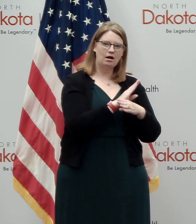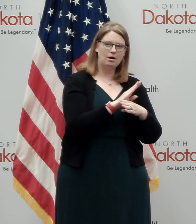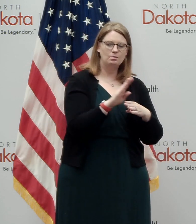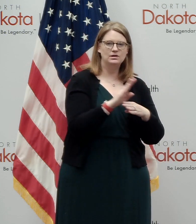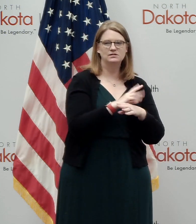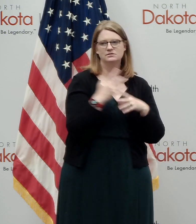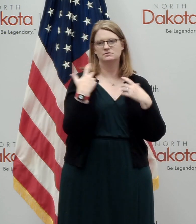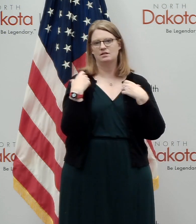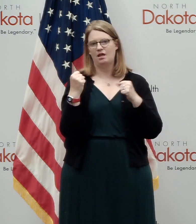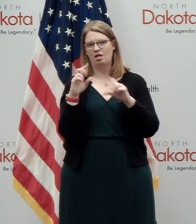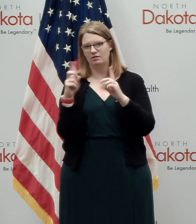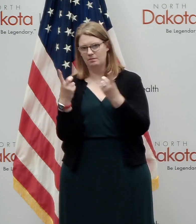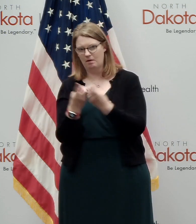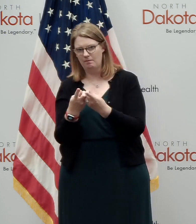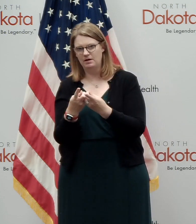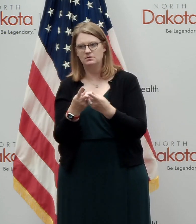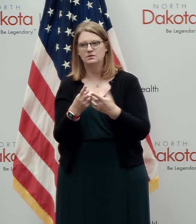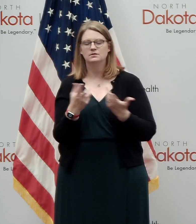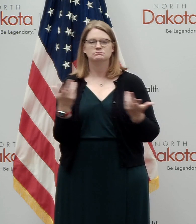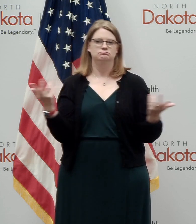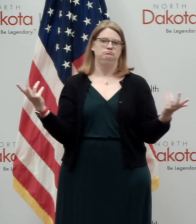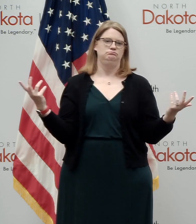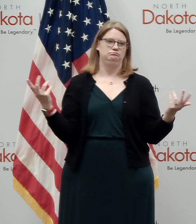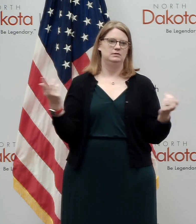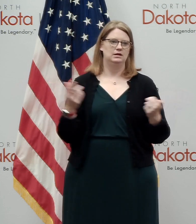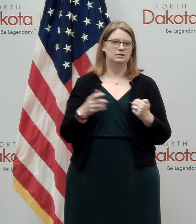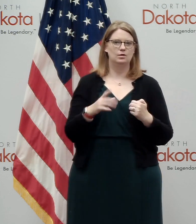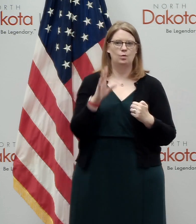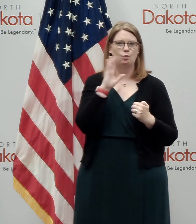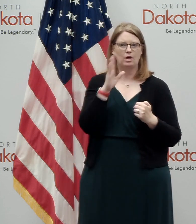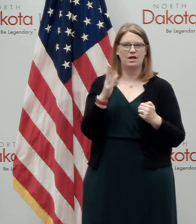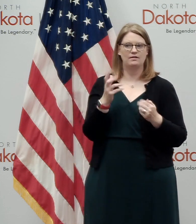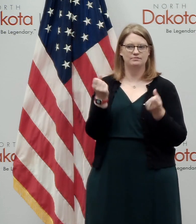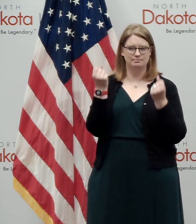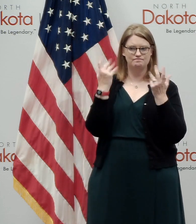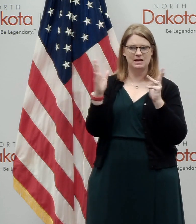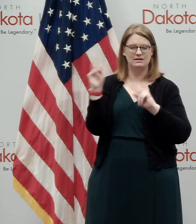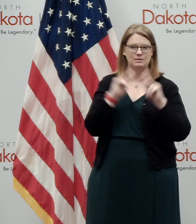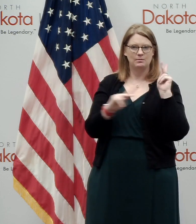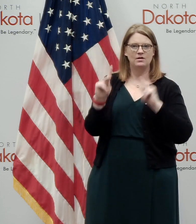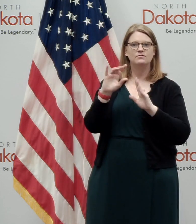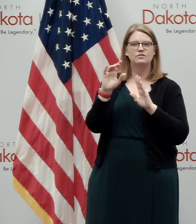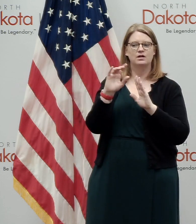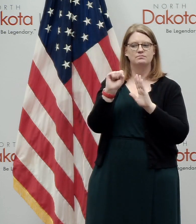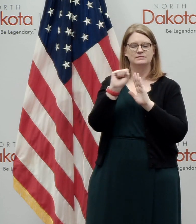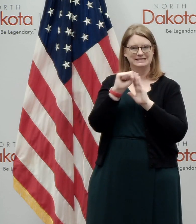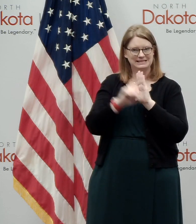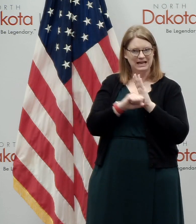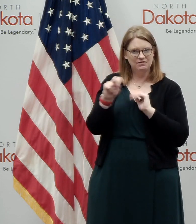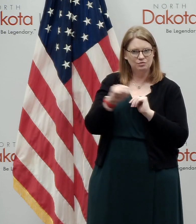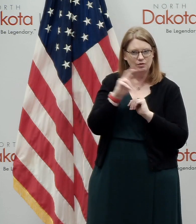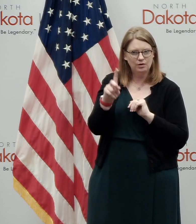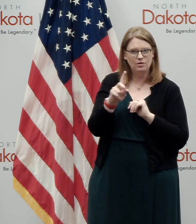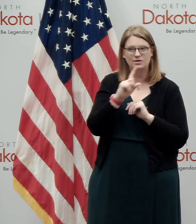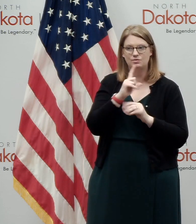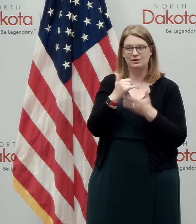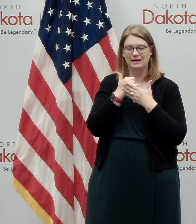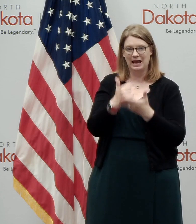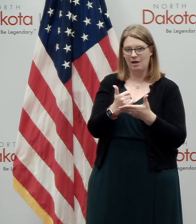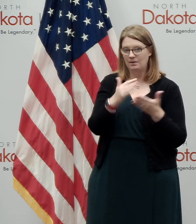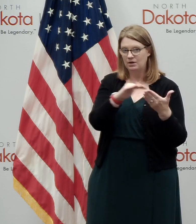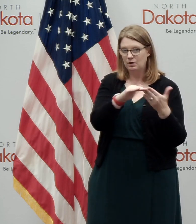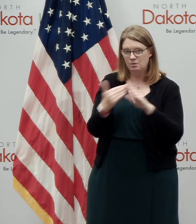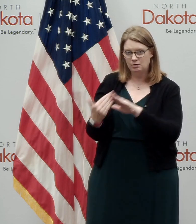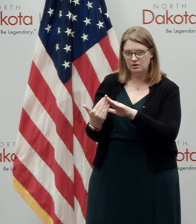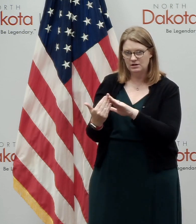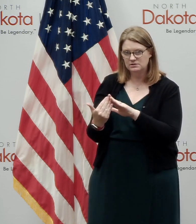uh, to the Health Department, uh, to you name it, uh, we'll have a strong presence from the state of North Dakota there to help all of our communities become more